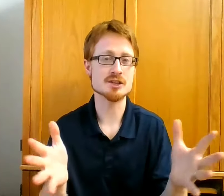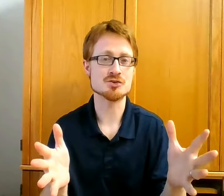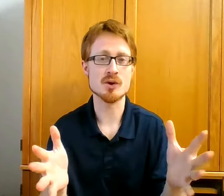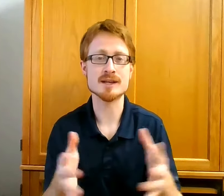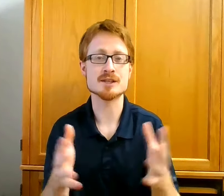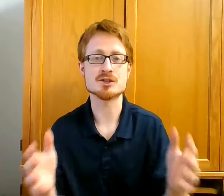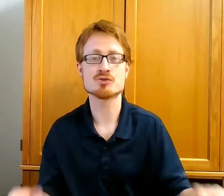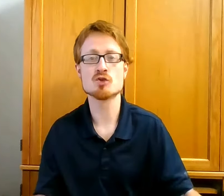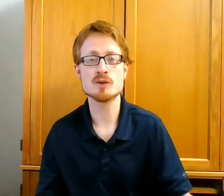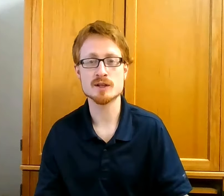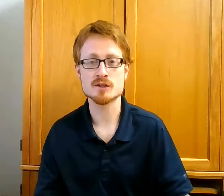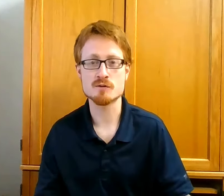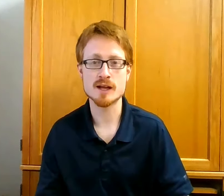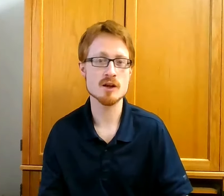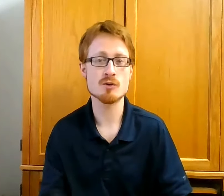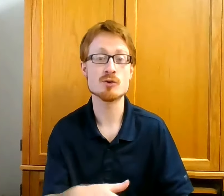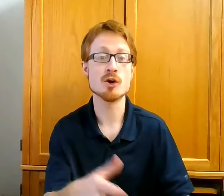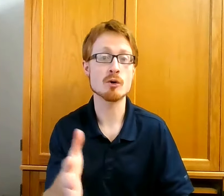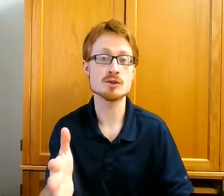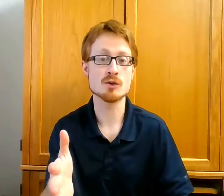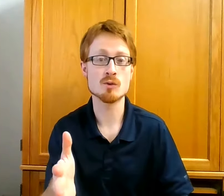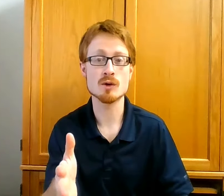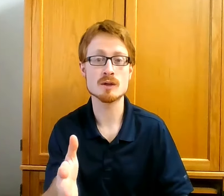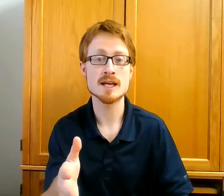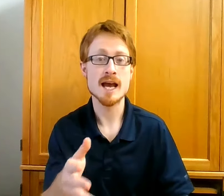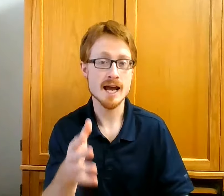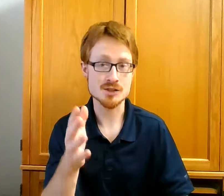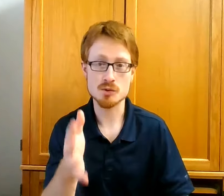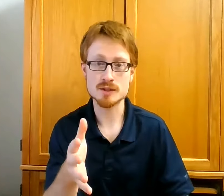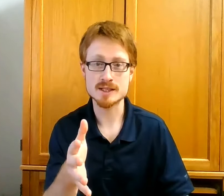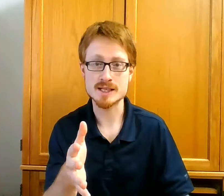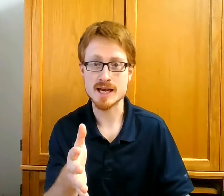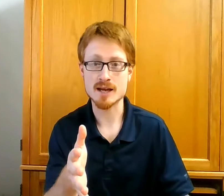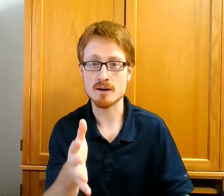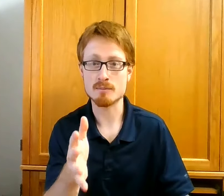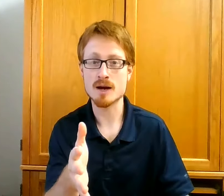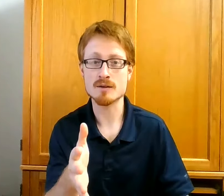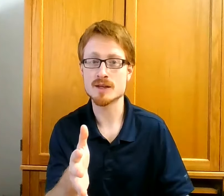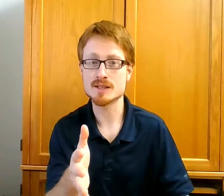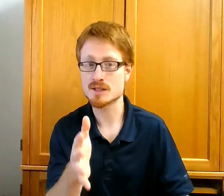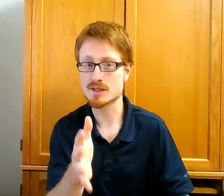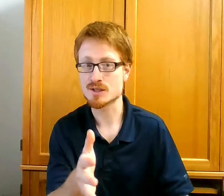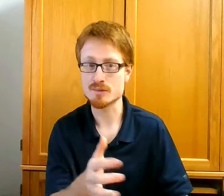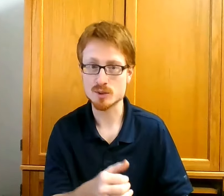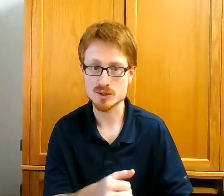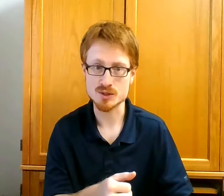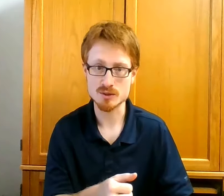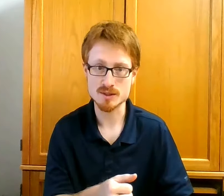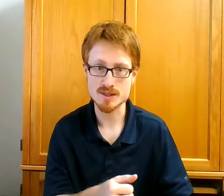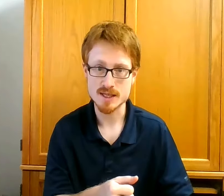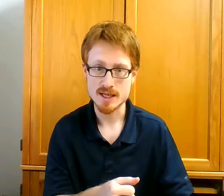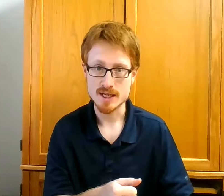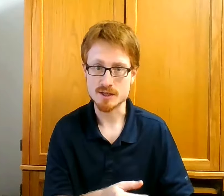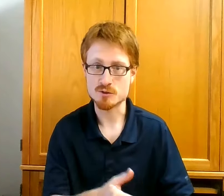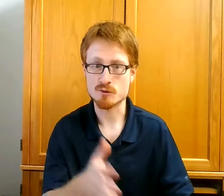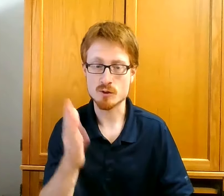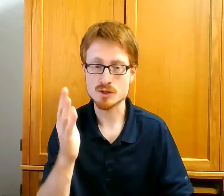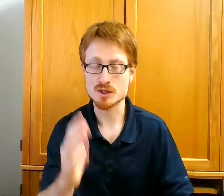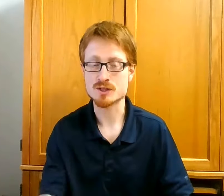adroit and scrupulous fellow who knows the world has only to get among these simple souls, and his fortune is